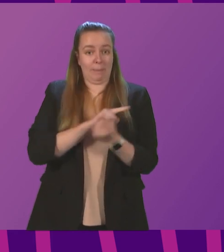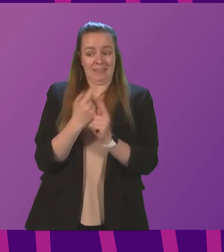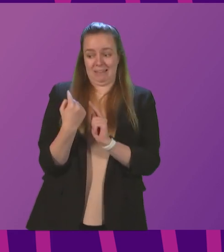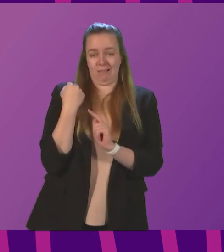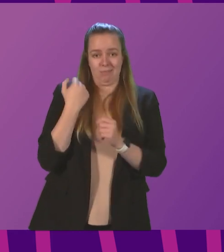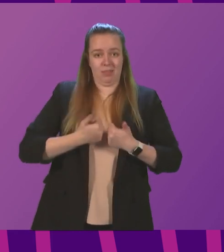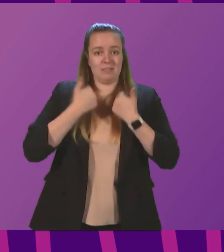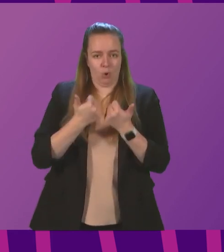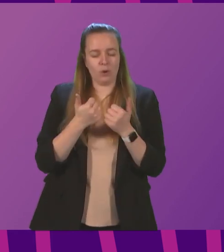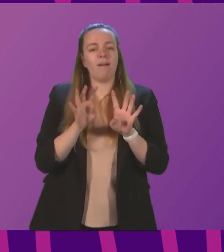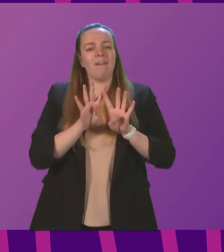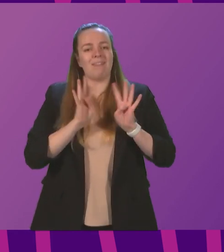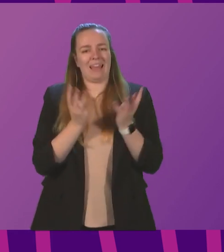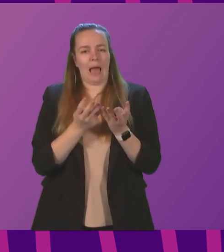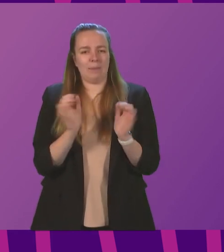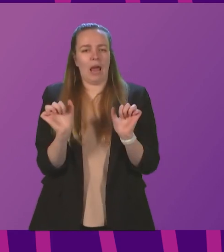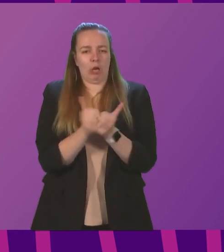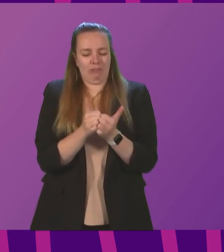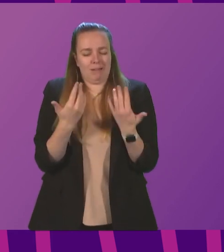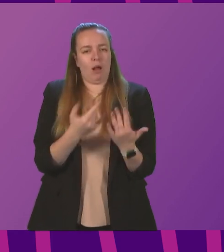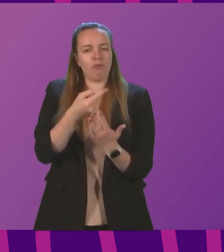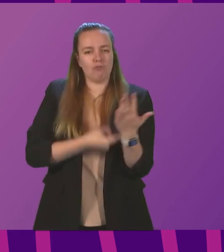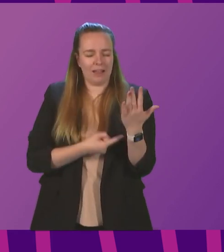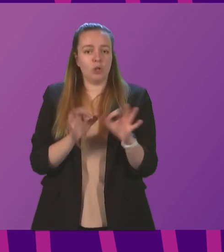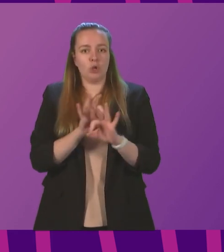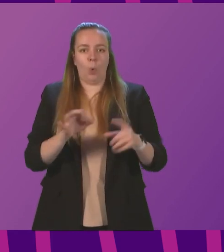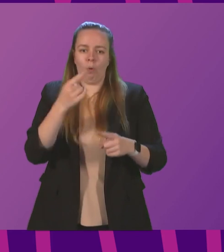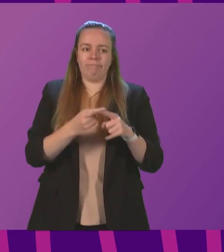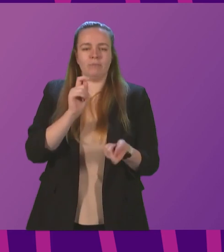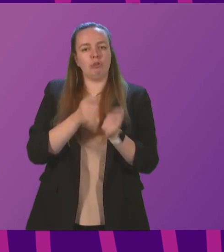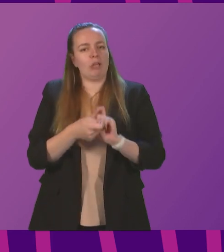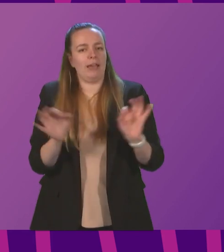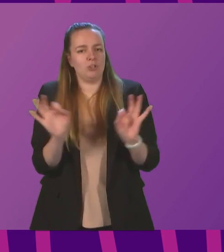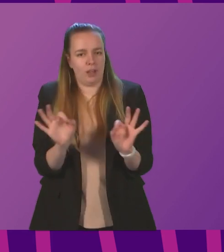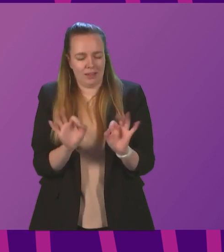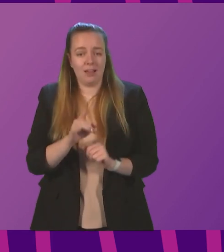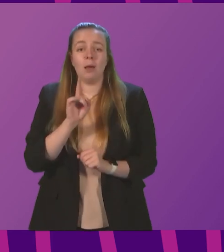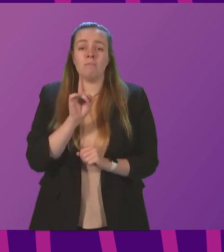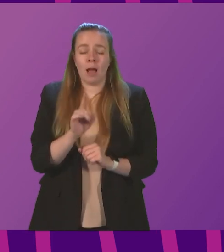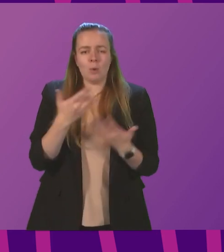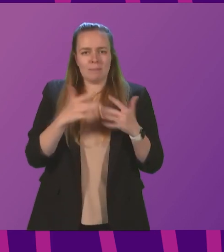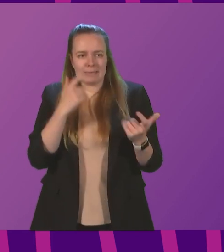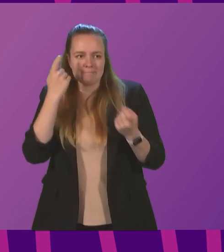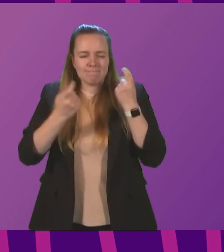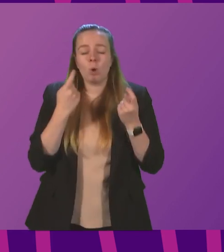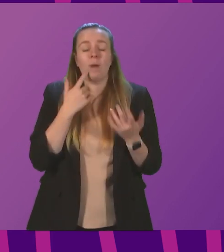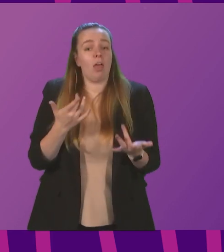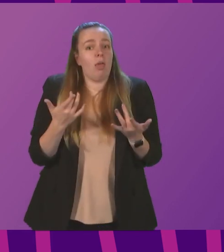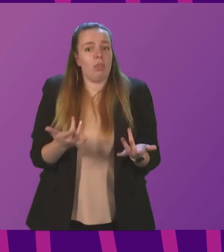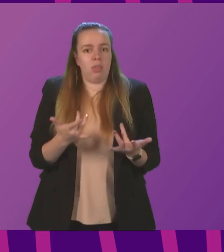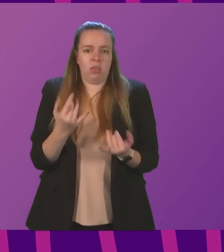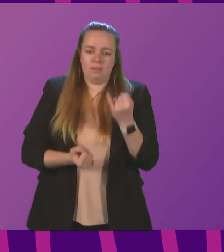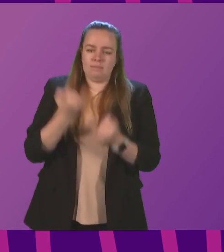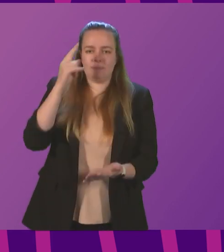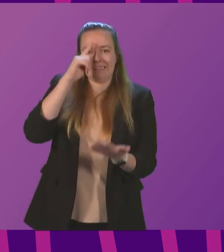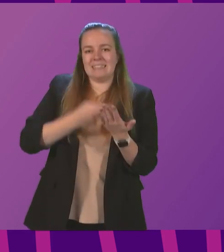today, the Cabinet agreed to keep the current regulations in place with no immediate changes. However, we also considered, though we have not yet reached final